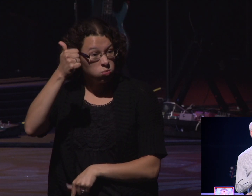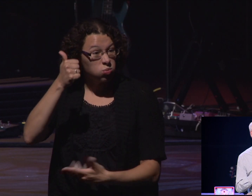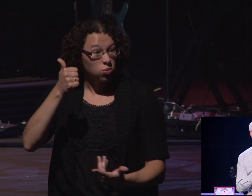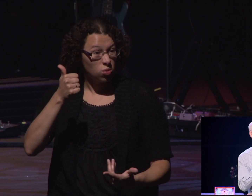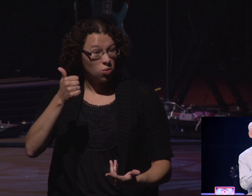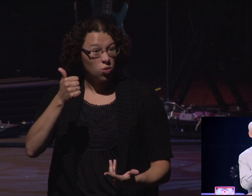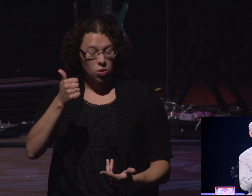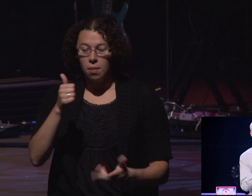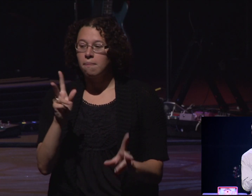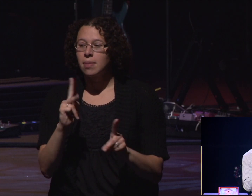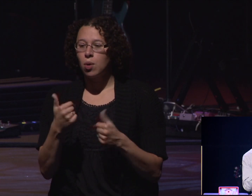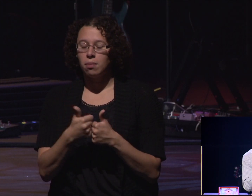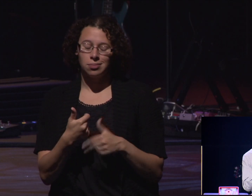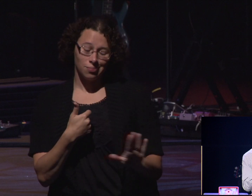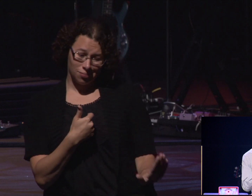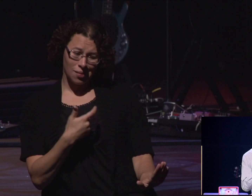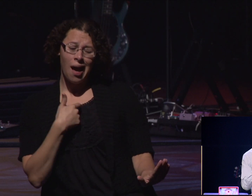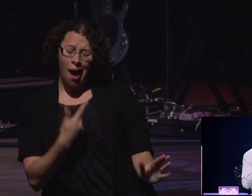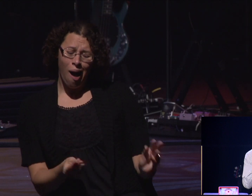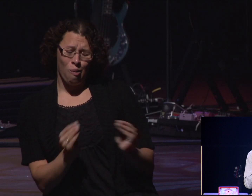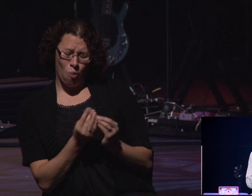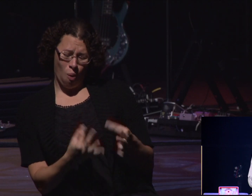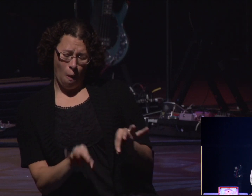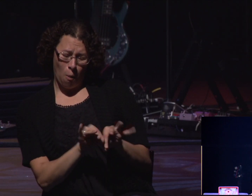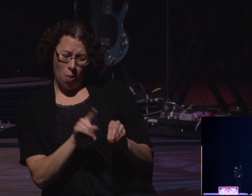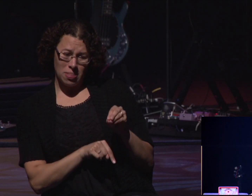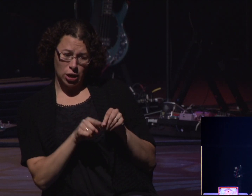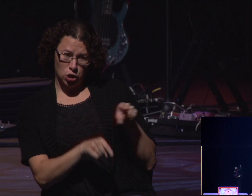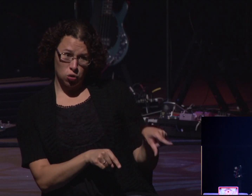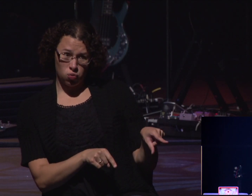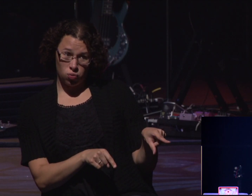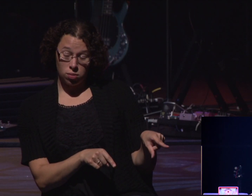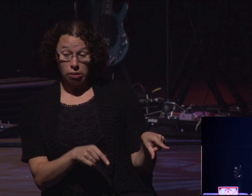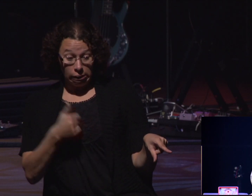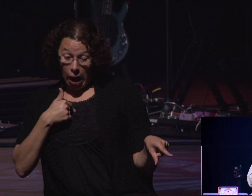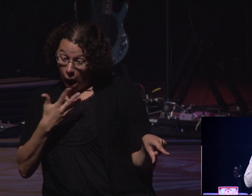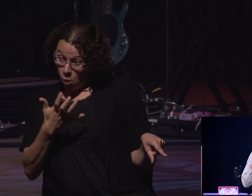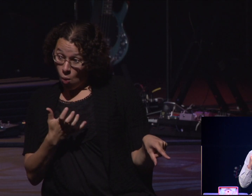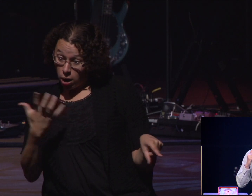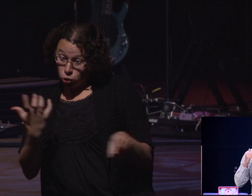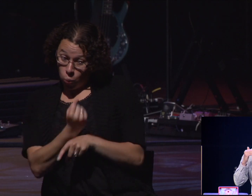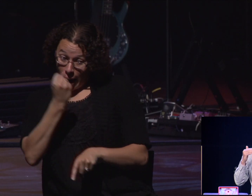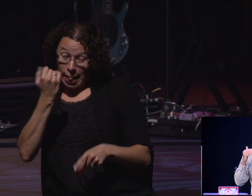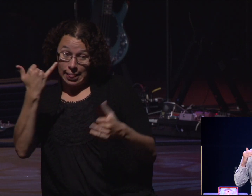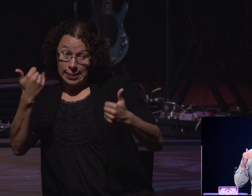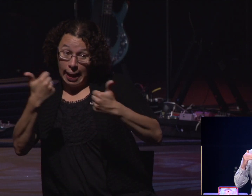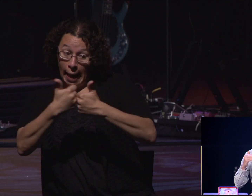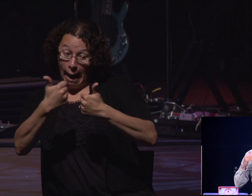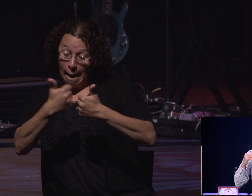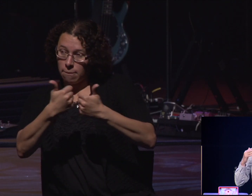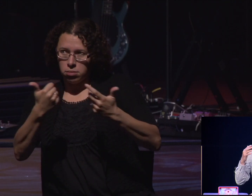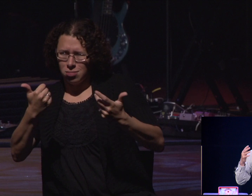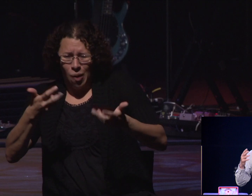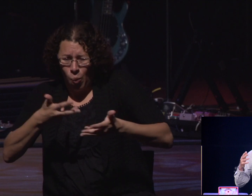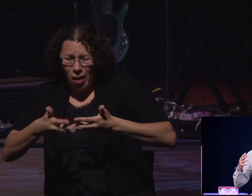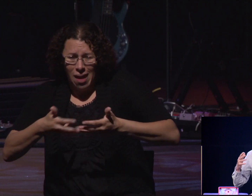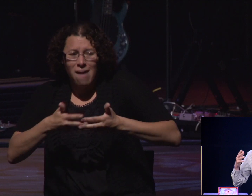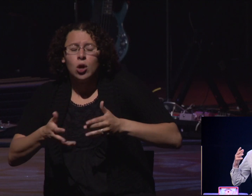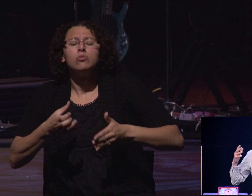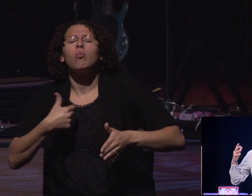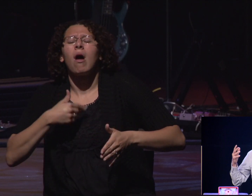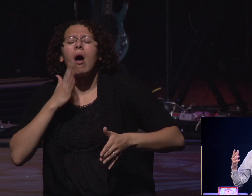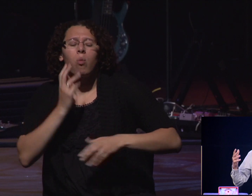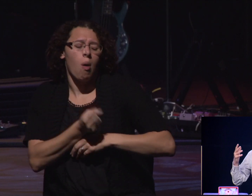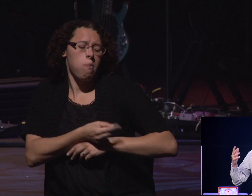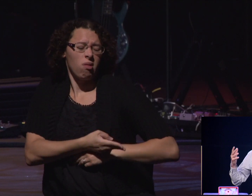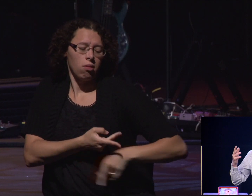where I'm more important than you, and sometimes to get ahead, I will knock you down to win this game, whatever it is that we're setting up on our